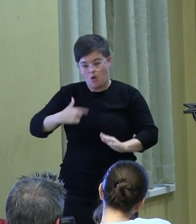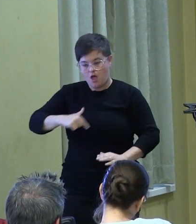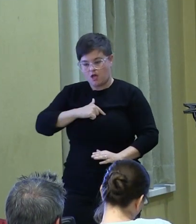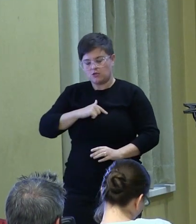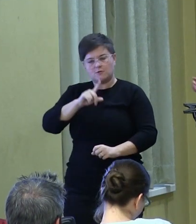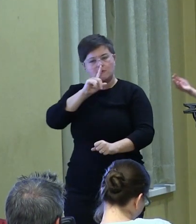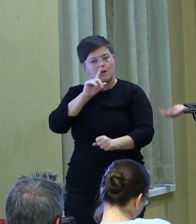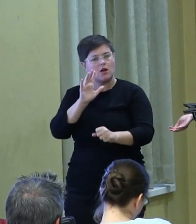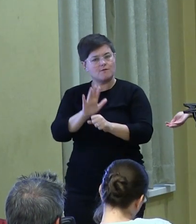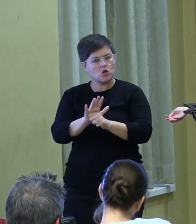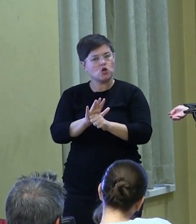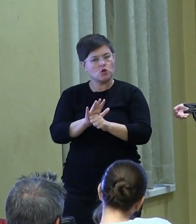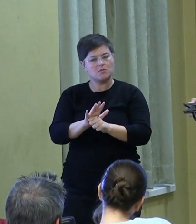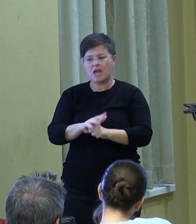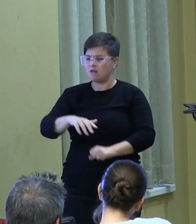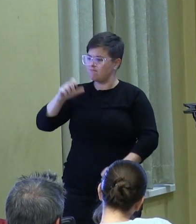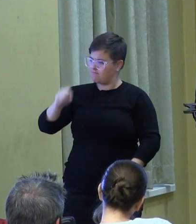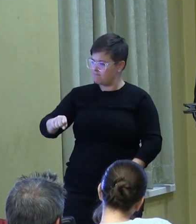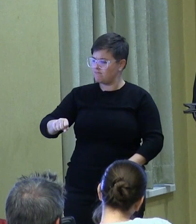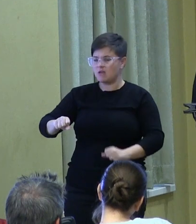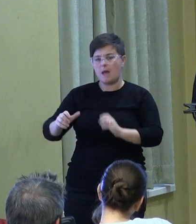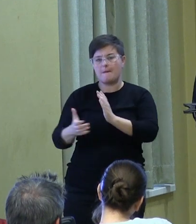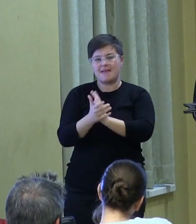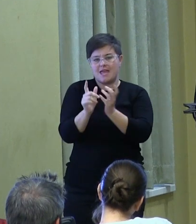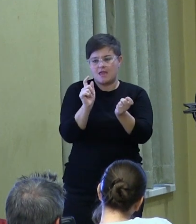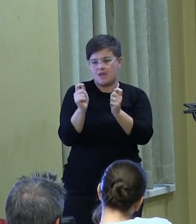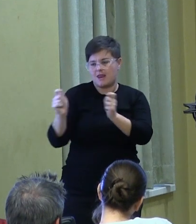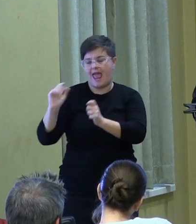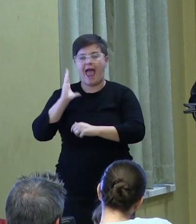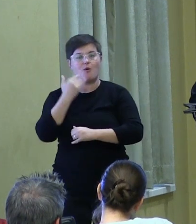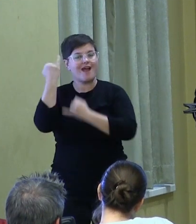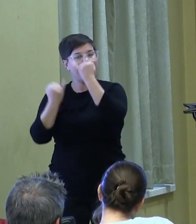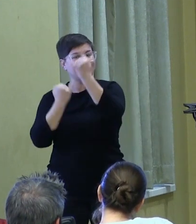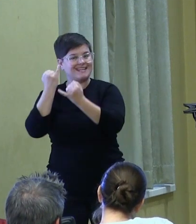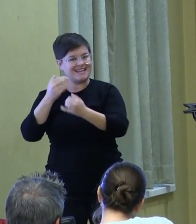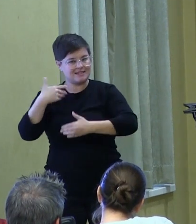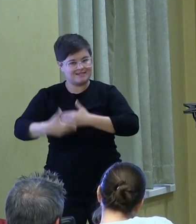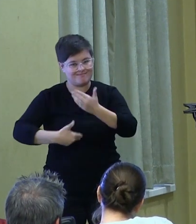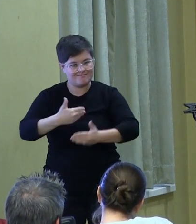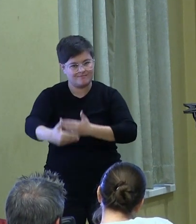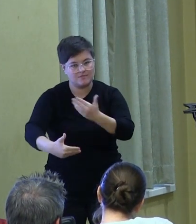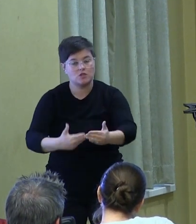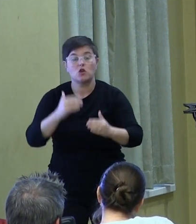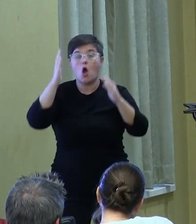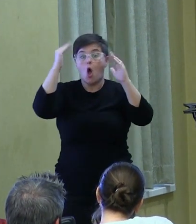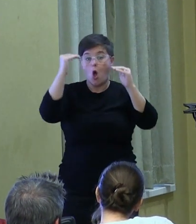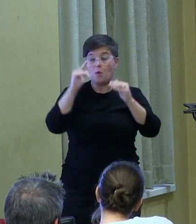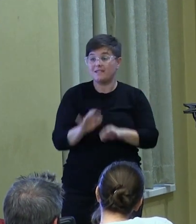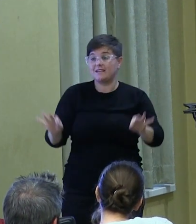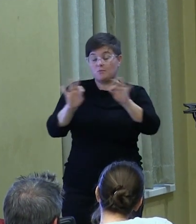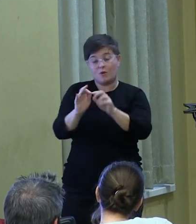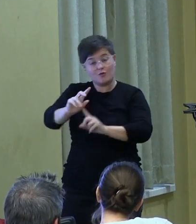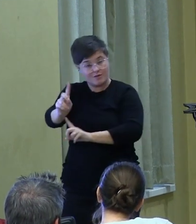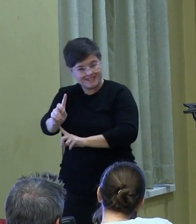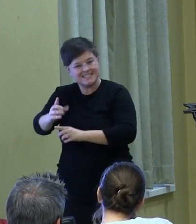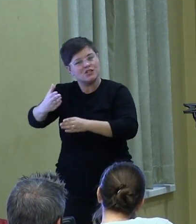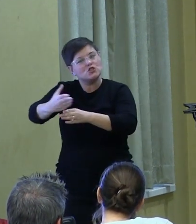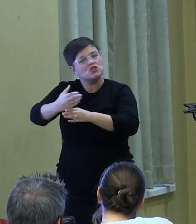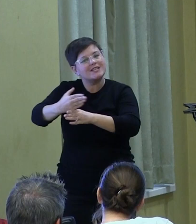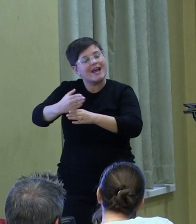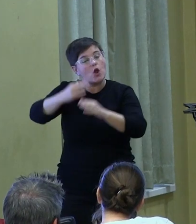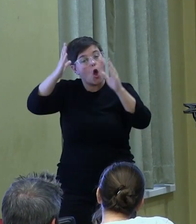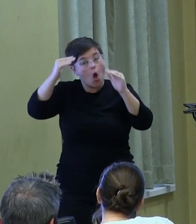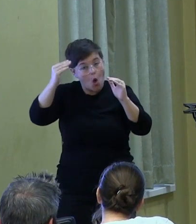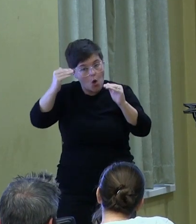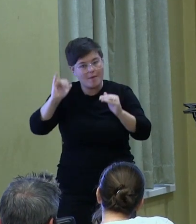American ideals along the way. So hope matters to democracy because shared hoping, and in the content of that